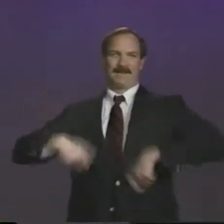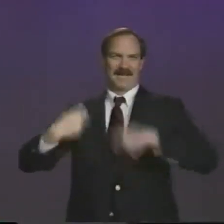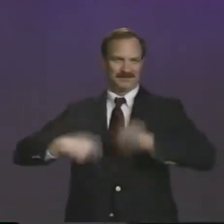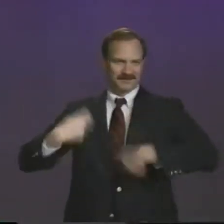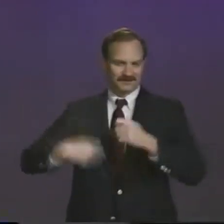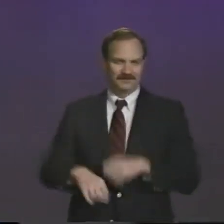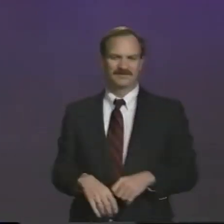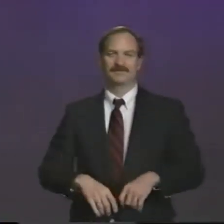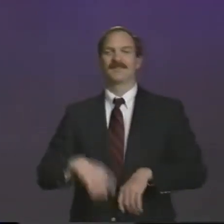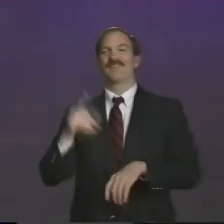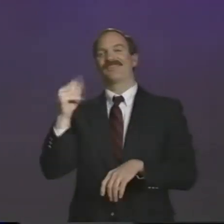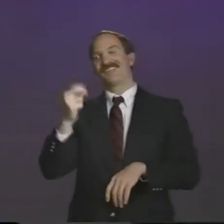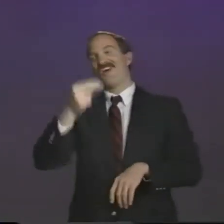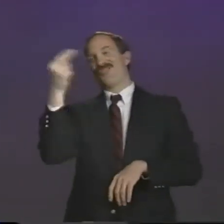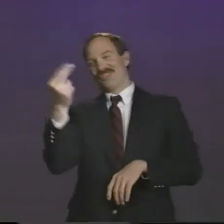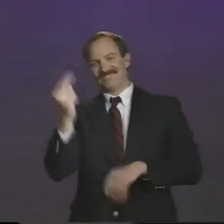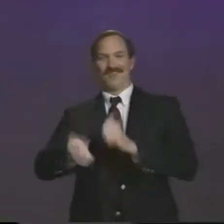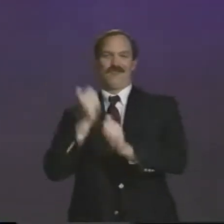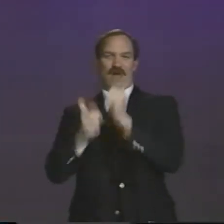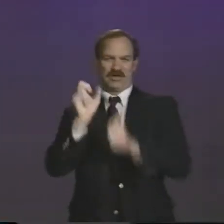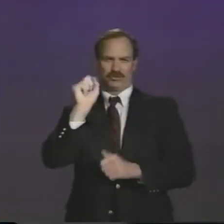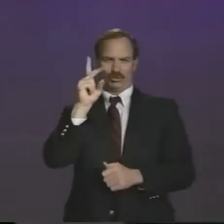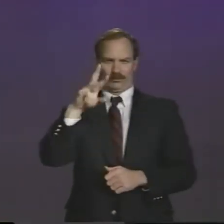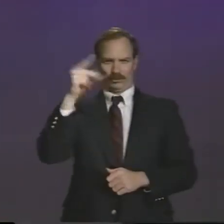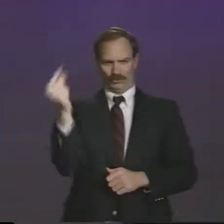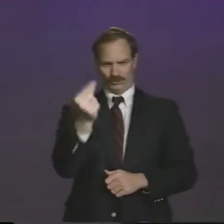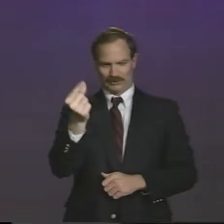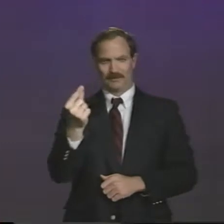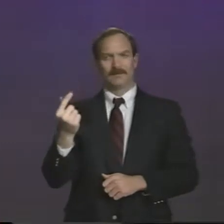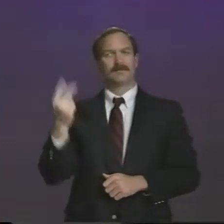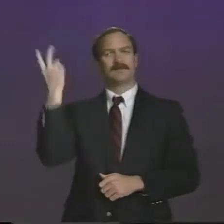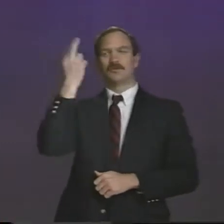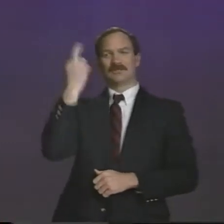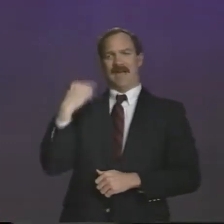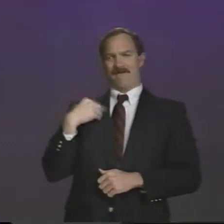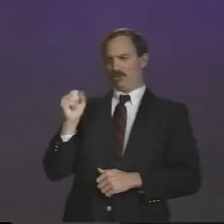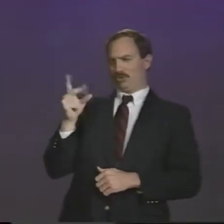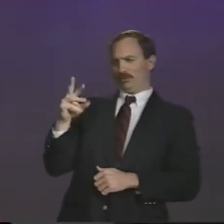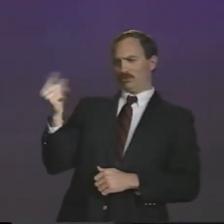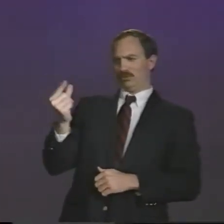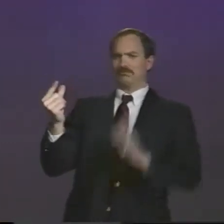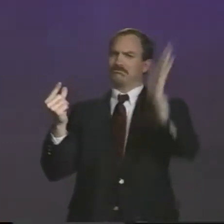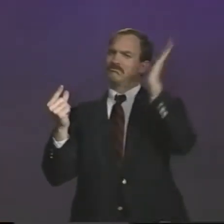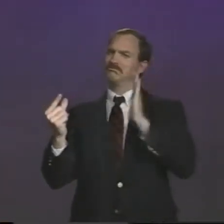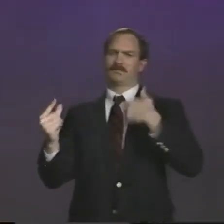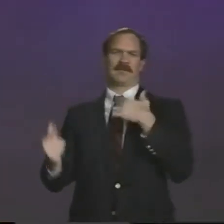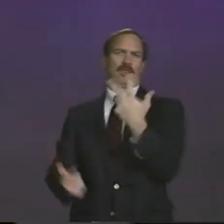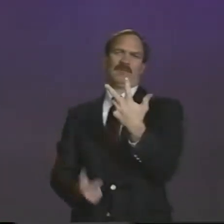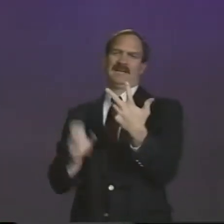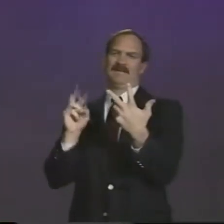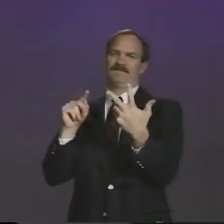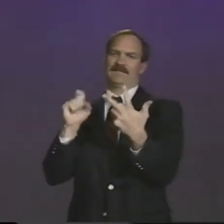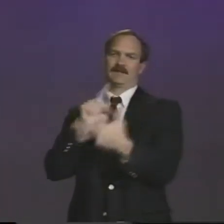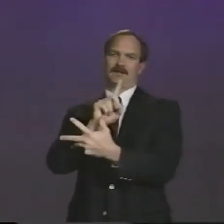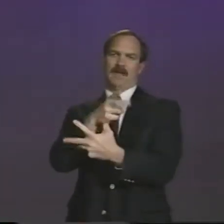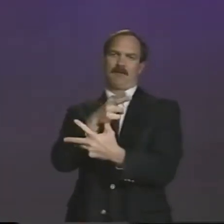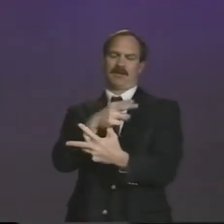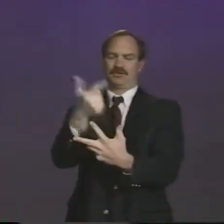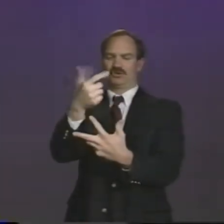numbers, one through ten, on their bibs. Then on Thursday, we begin the competition for Super G. Super G, incidentally,